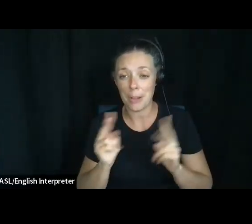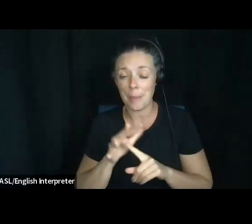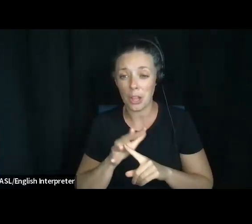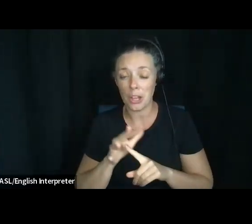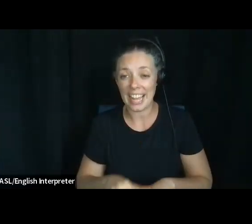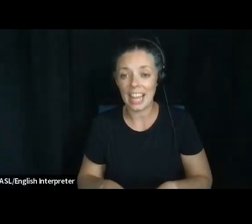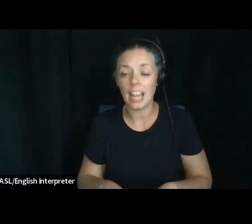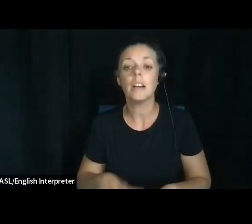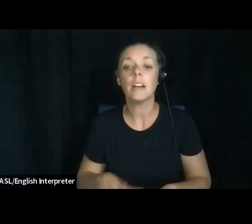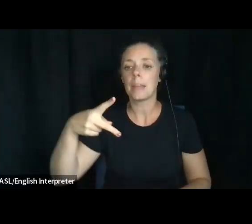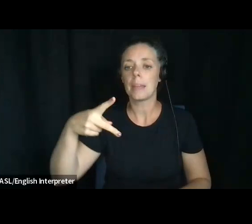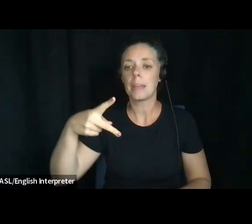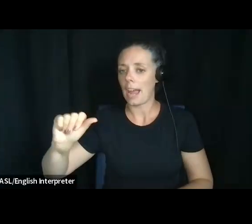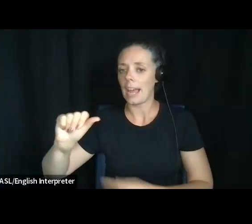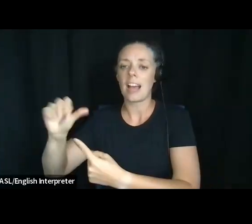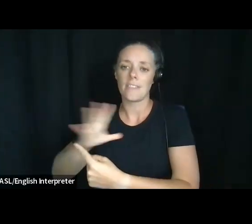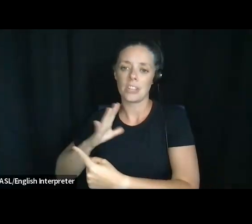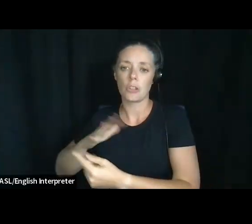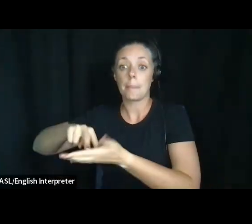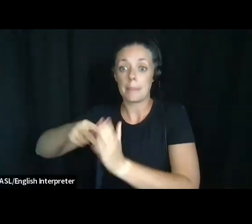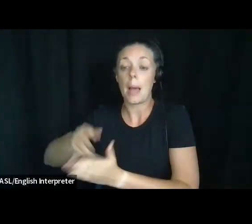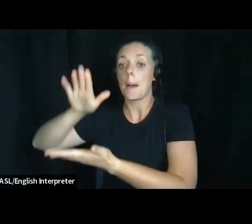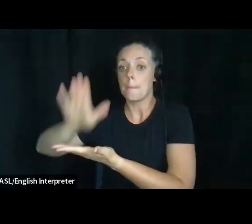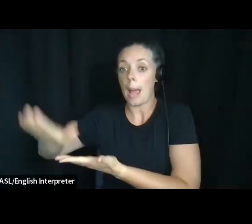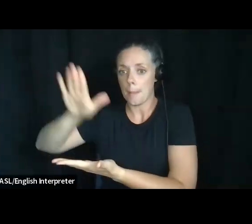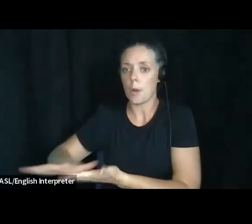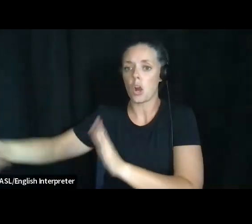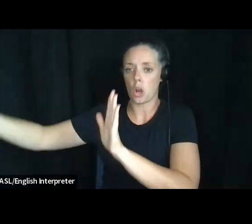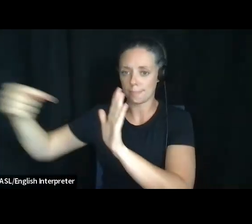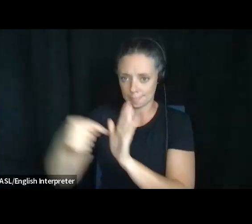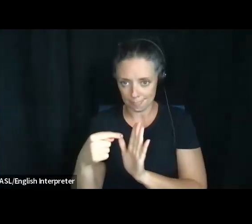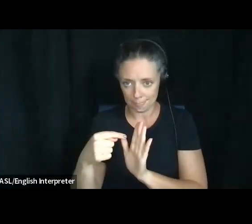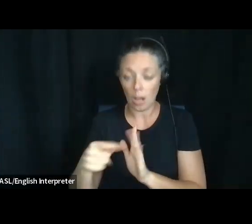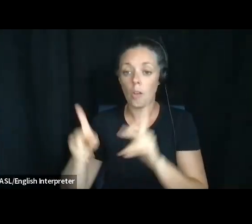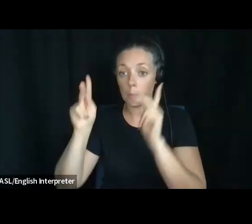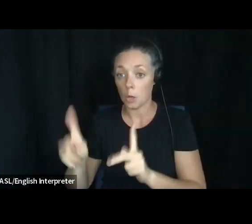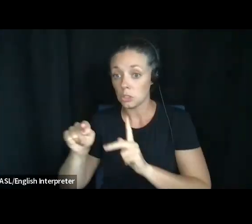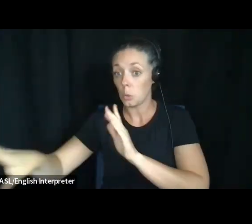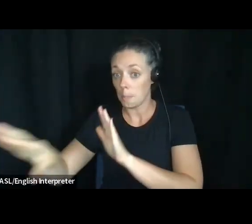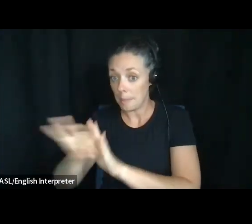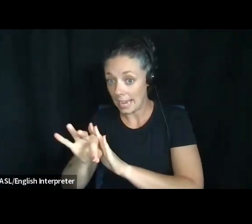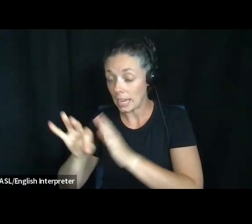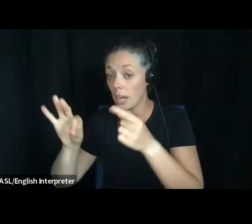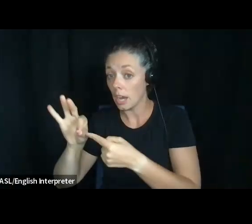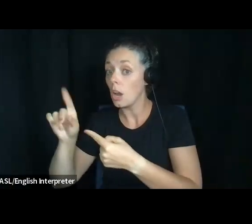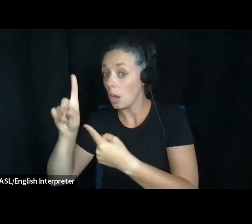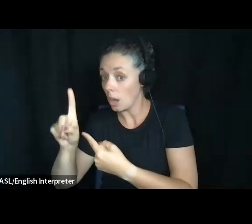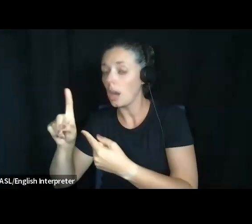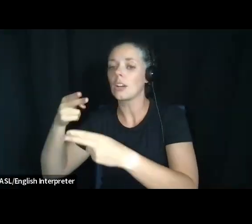attorney is the document and the person you choose to make decisions for you is your agent in your power of attorney.